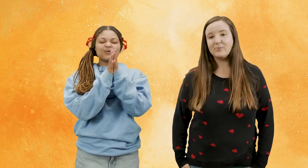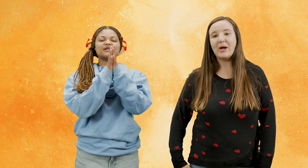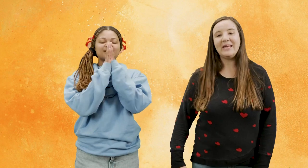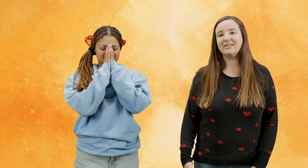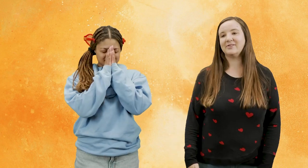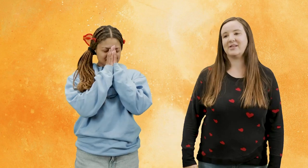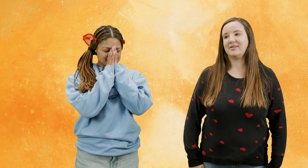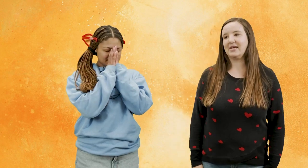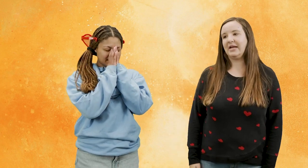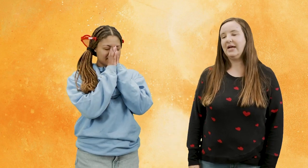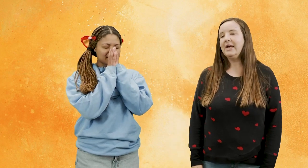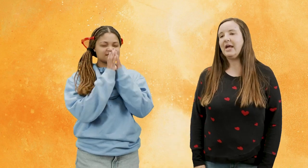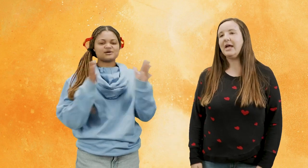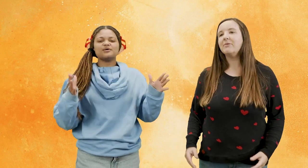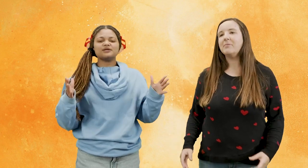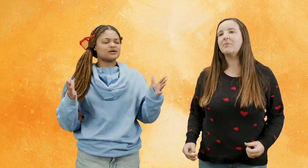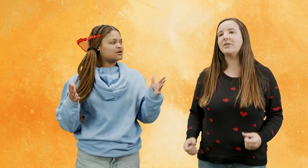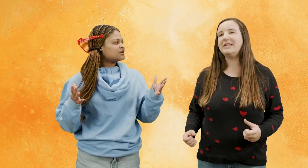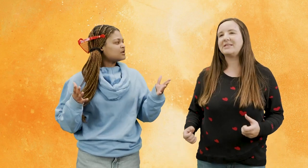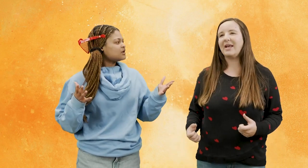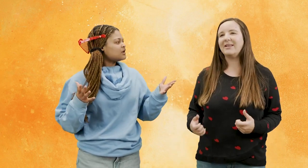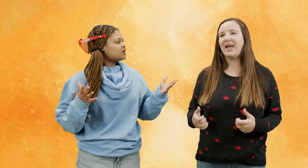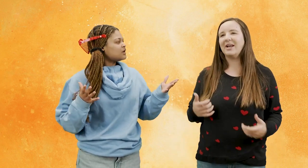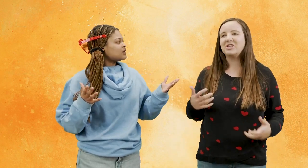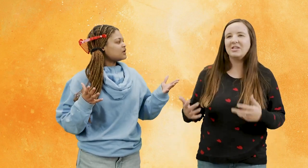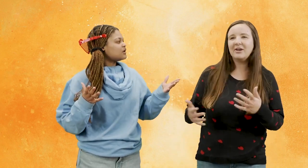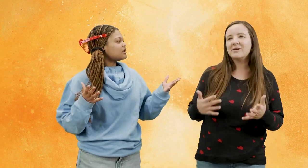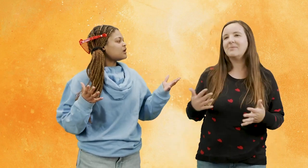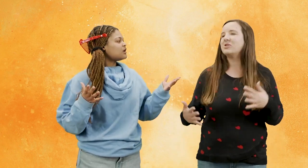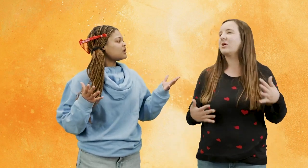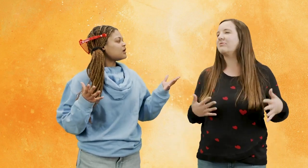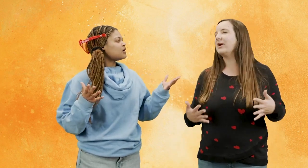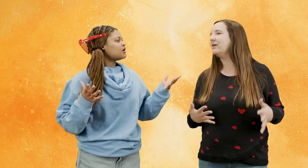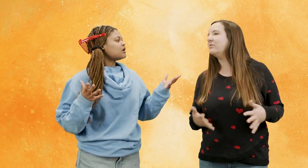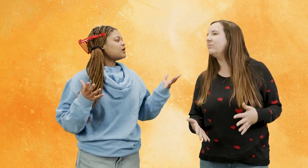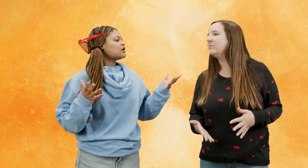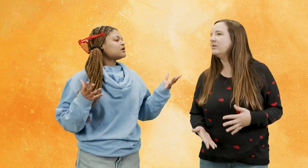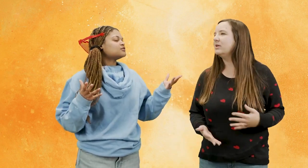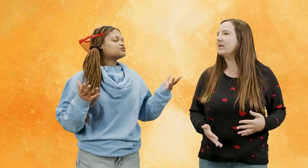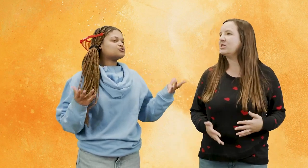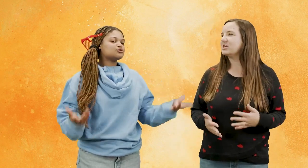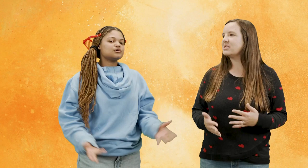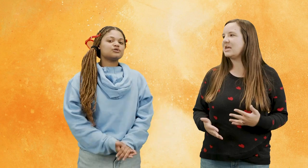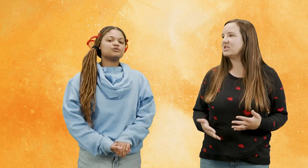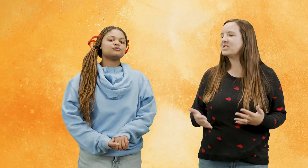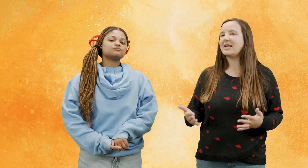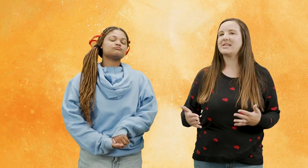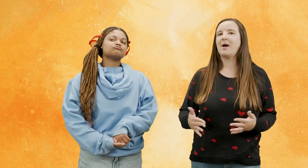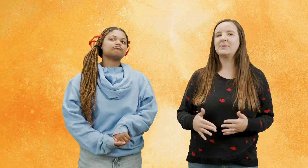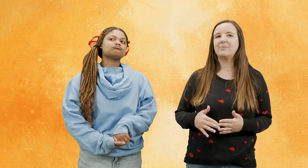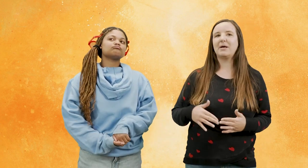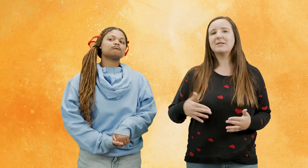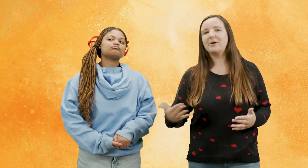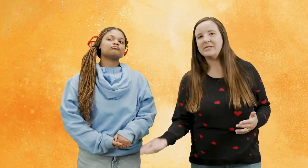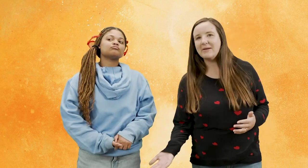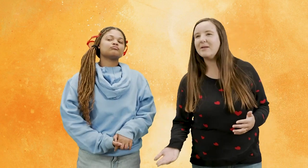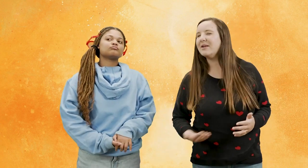way easier said than done yeah and remember that he's like actually not your enemy trying to fight you he just he just likes an opposite basketball team of you